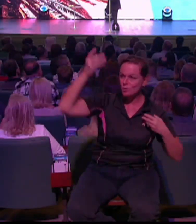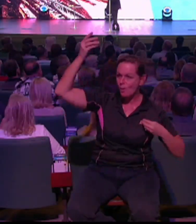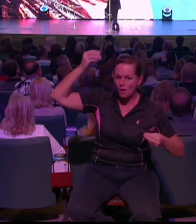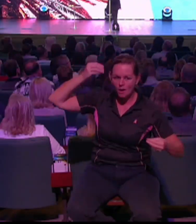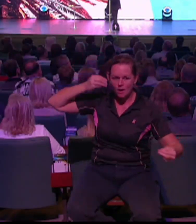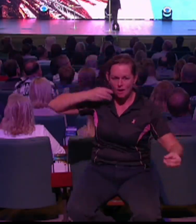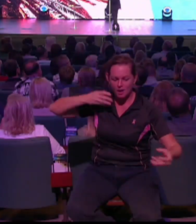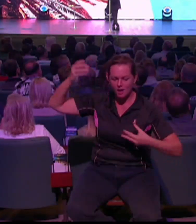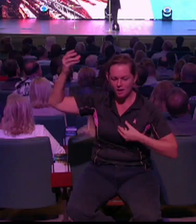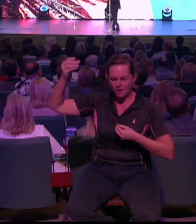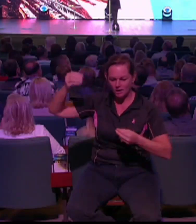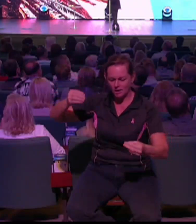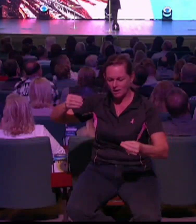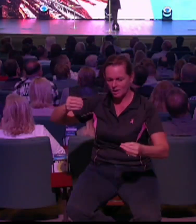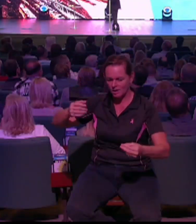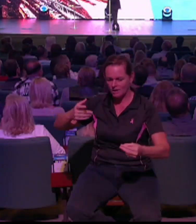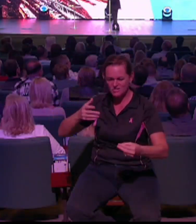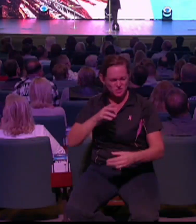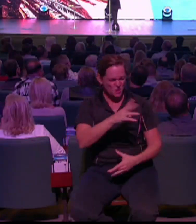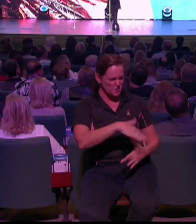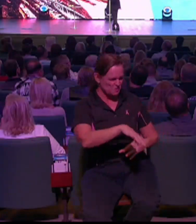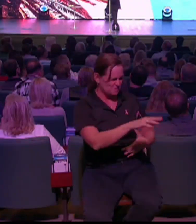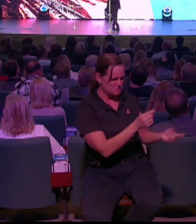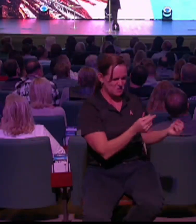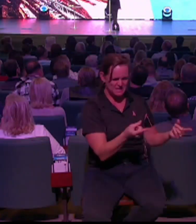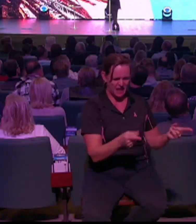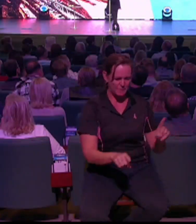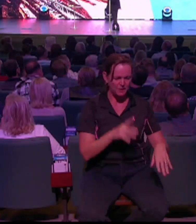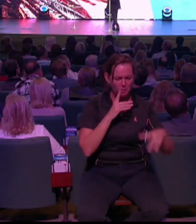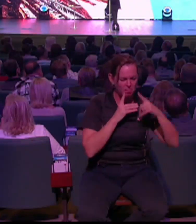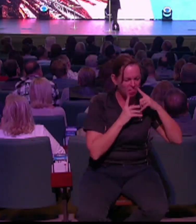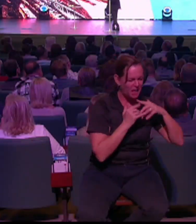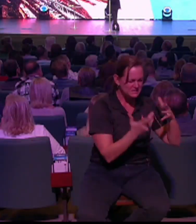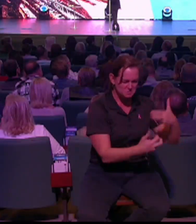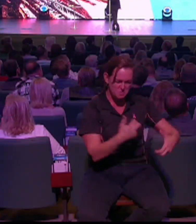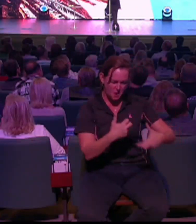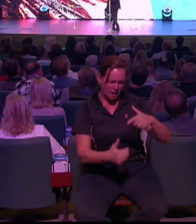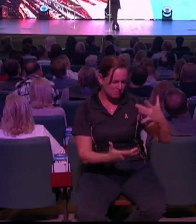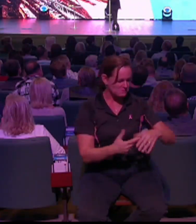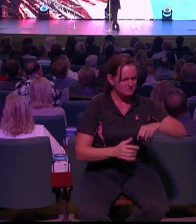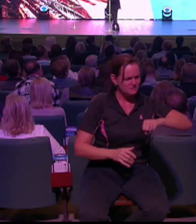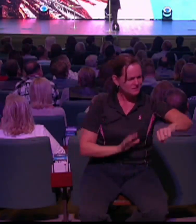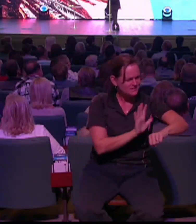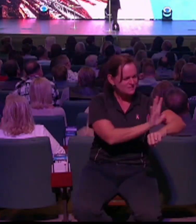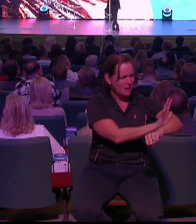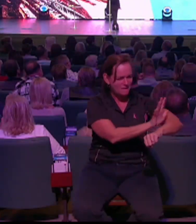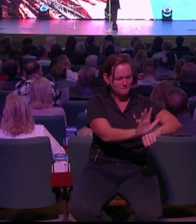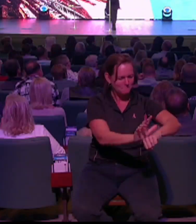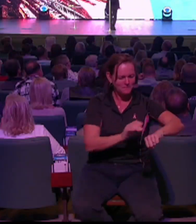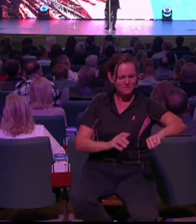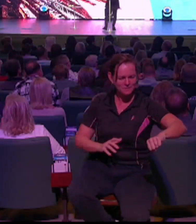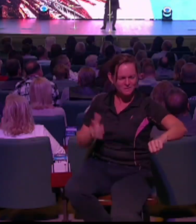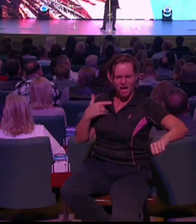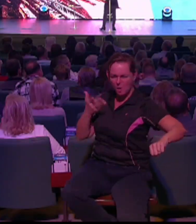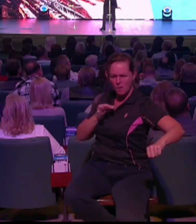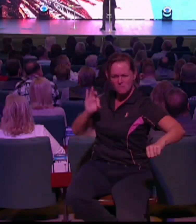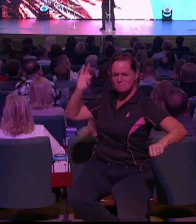back on a world corrupted by lust. So don't lose a minute in building on what you've been given.